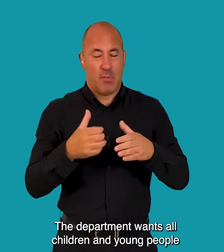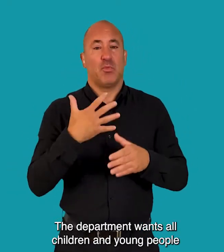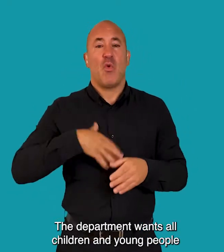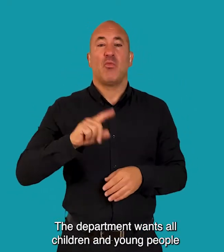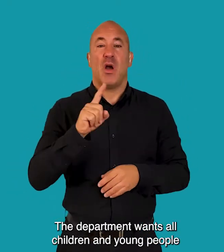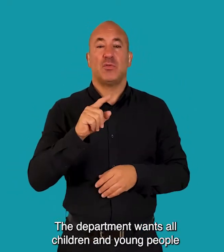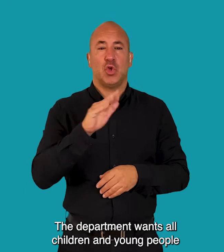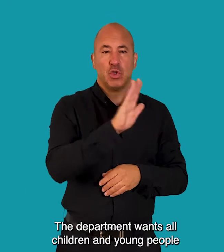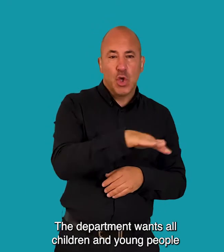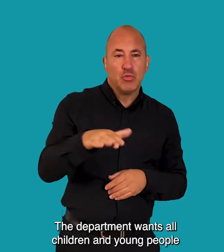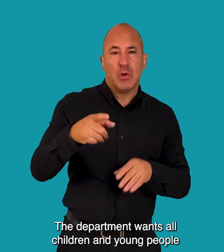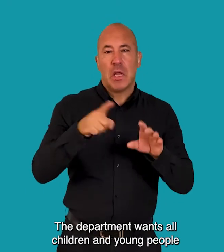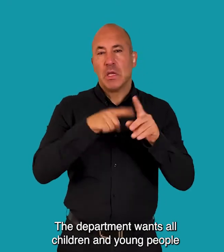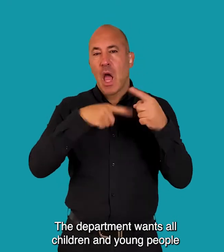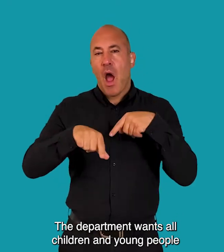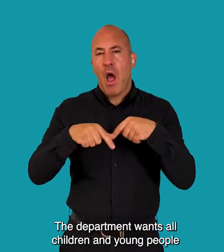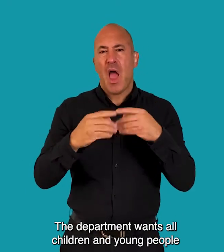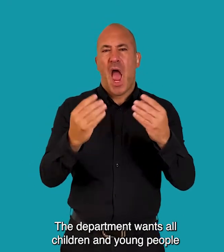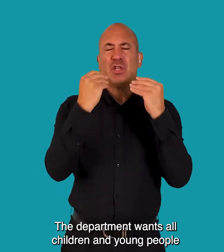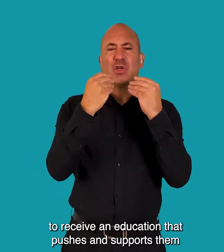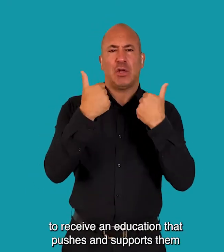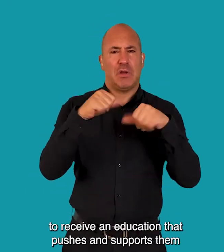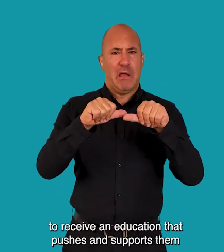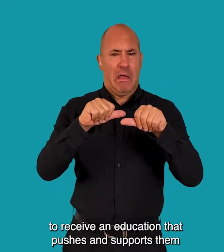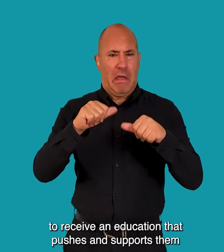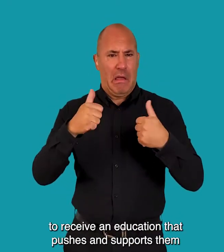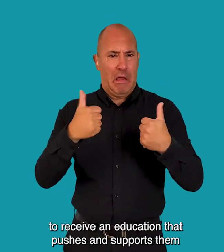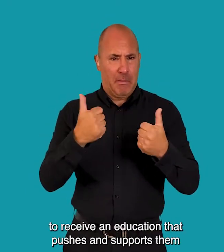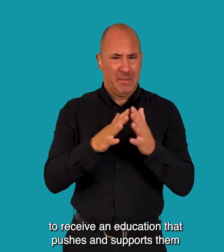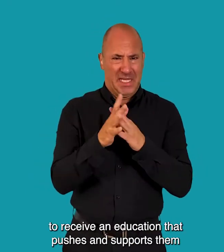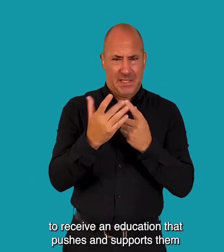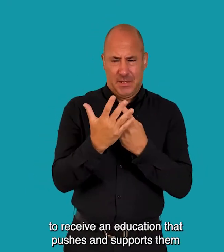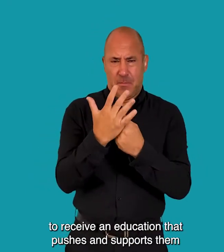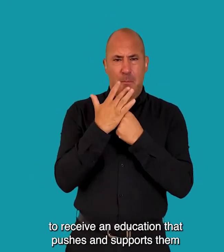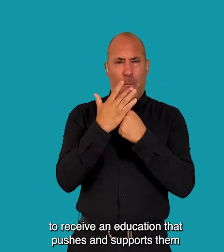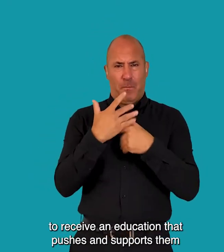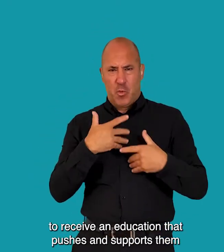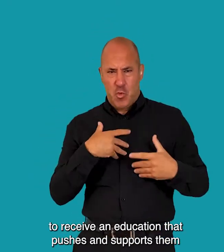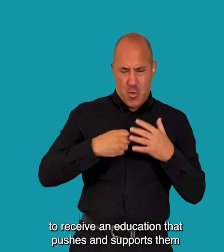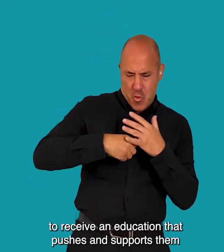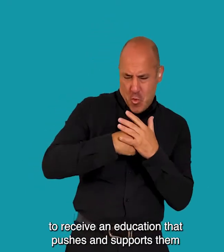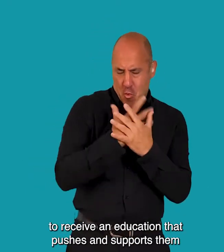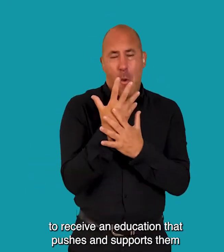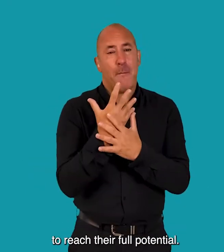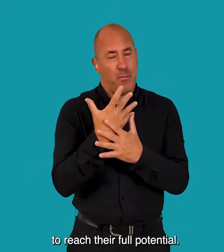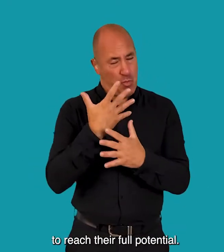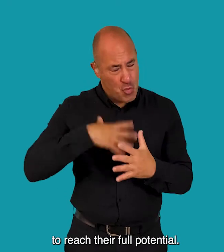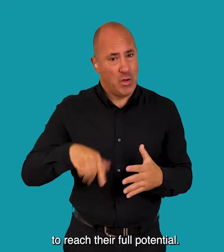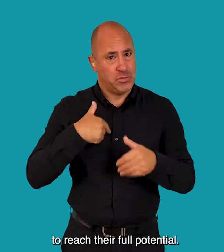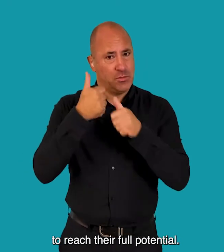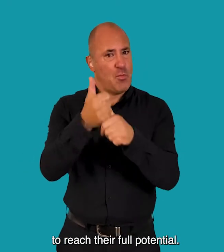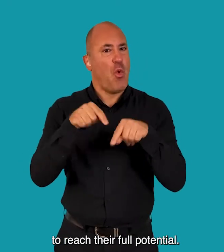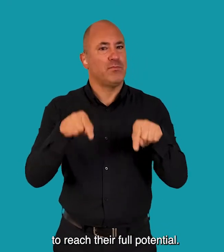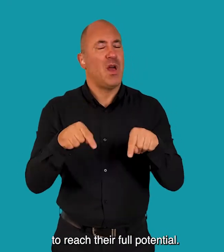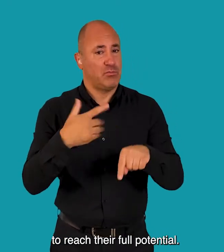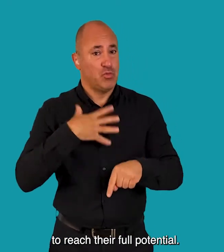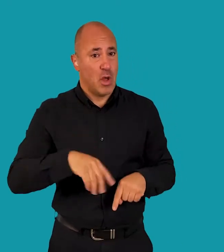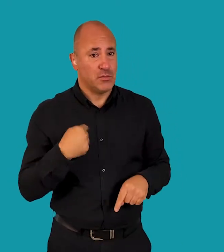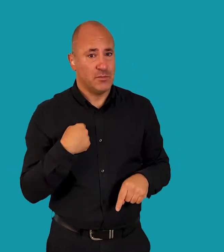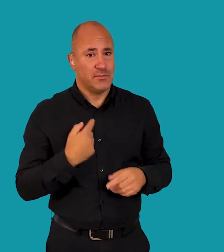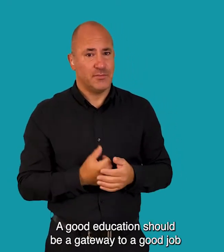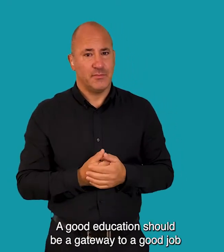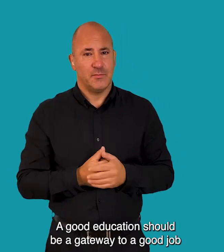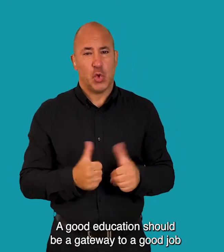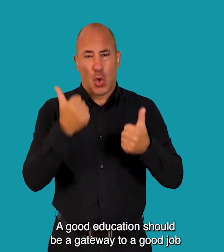Department wants all children and young people to receive an education that pushes and supports them to reach their full potential